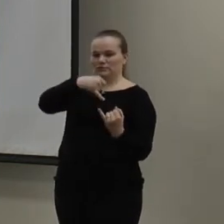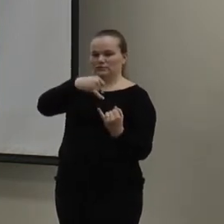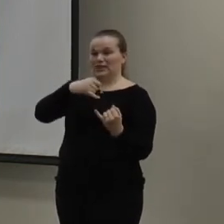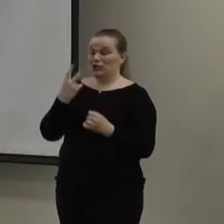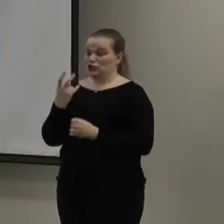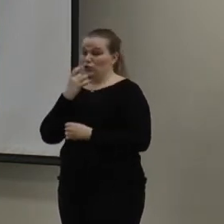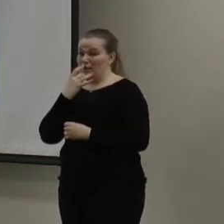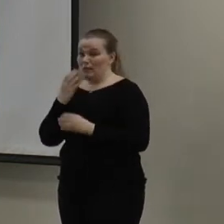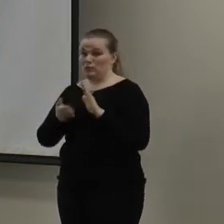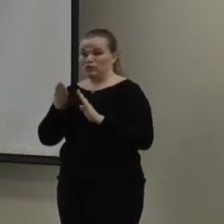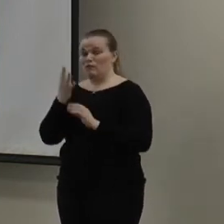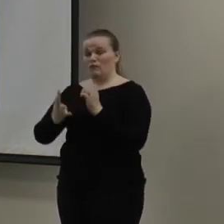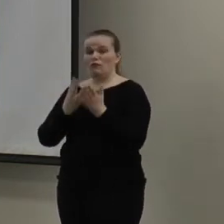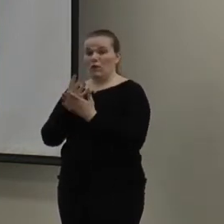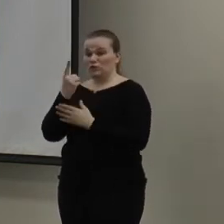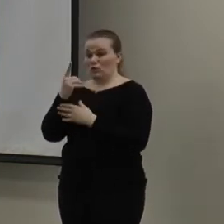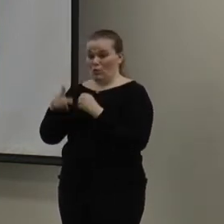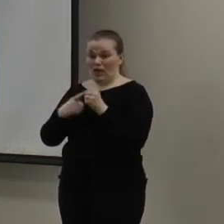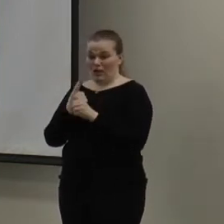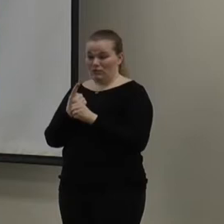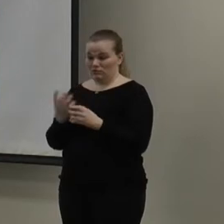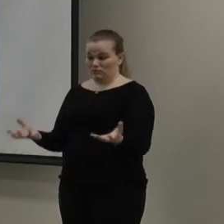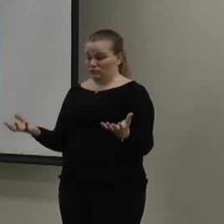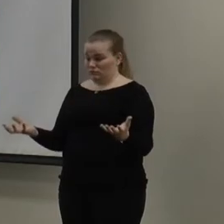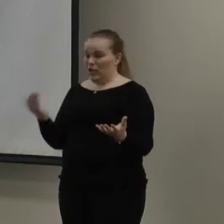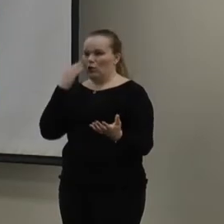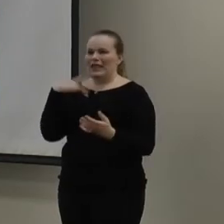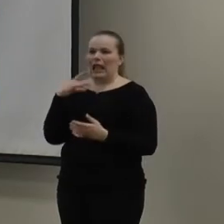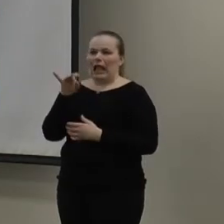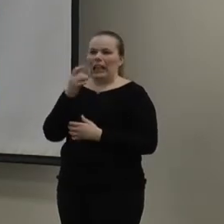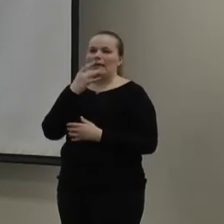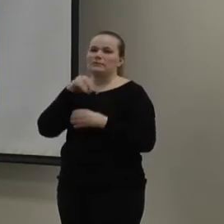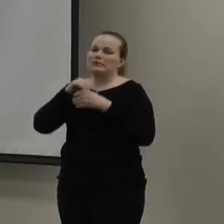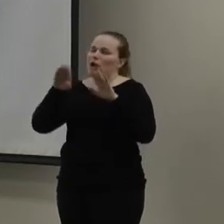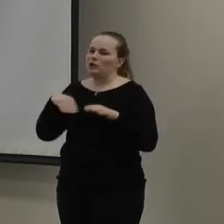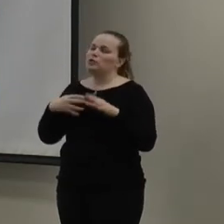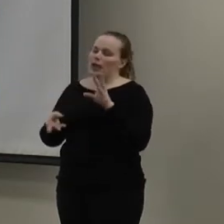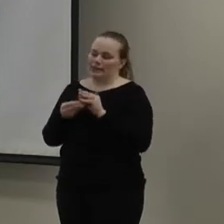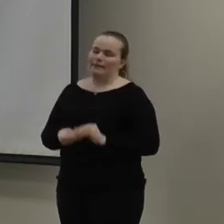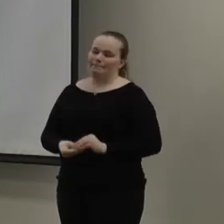four hours and a house. So, you know, you have like 80 light bulbs in your house. So, it adds up.